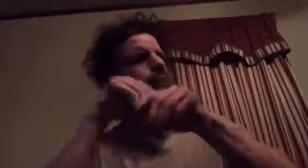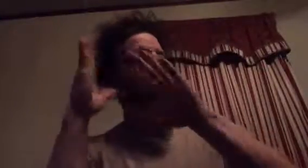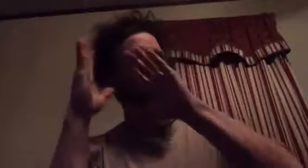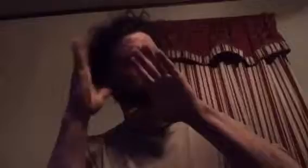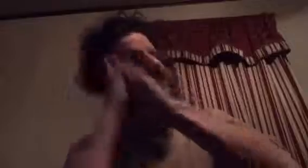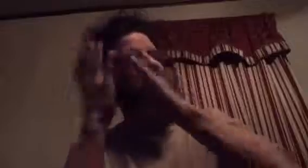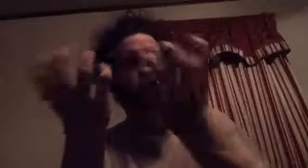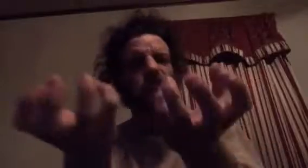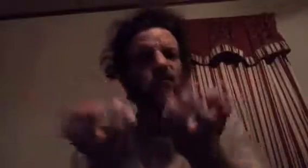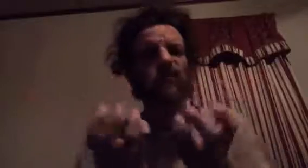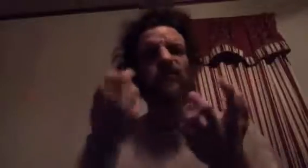Okay,